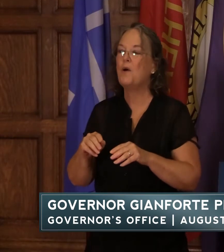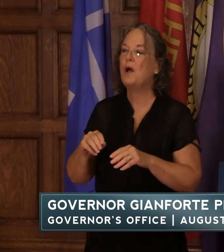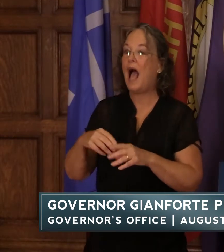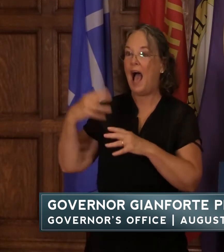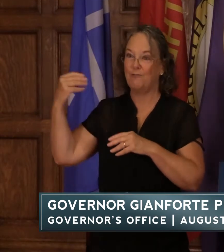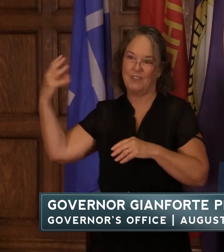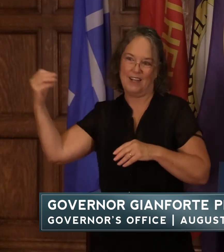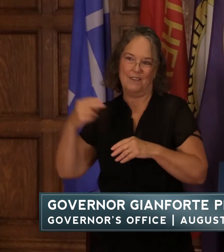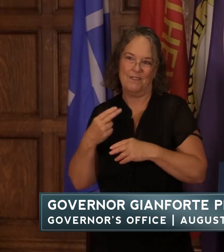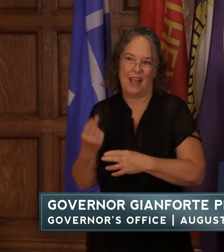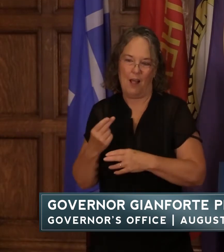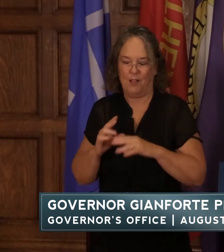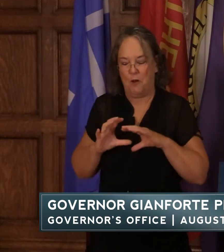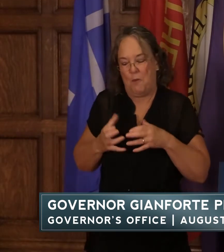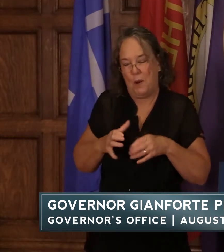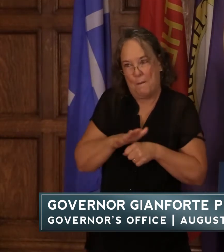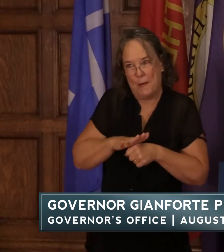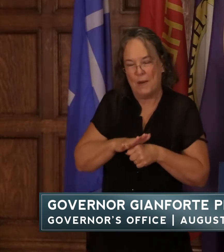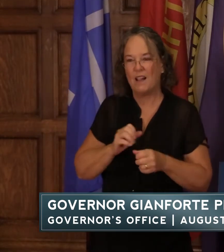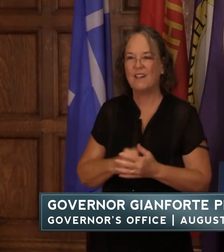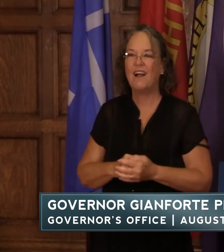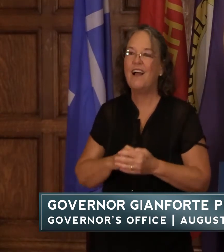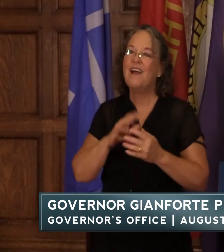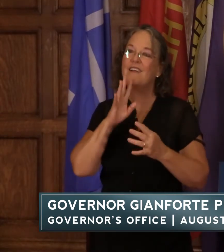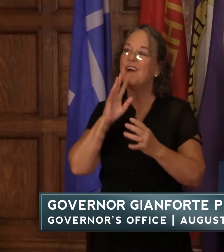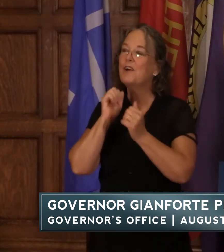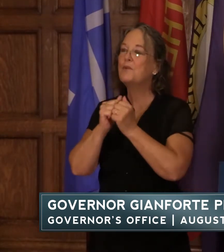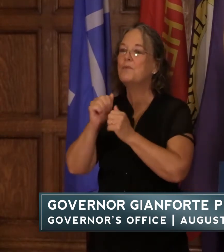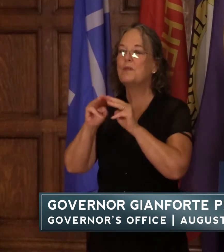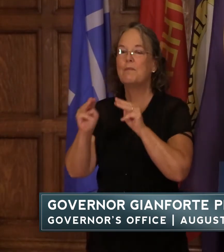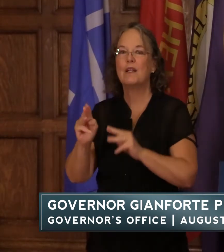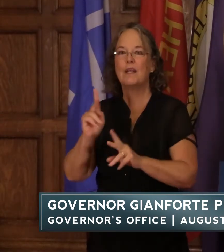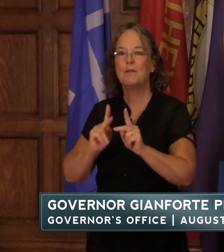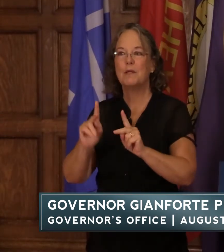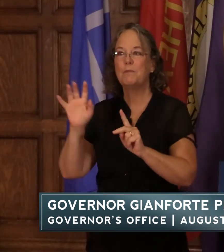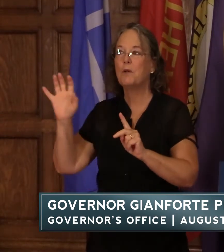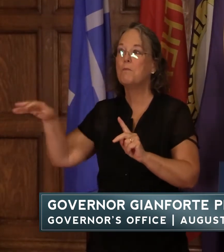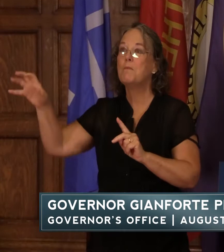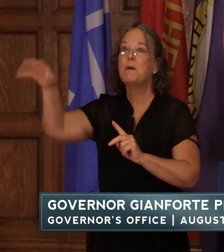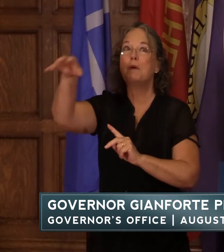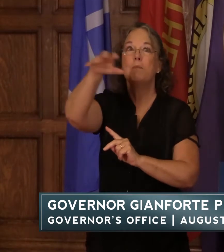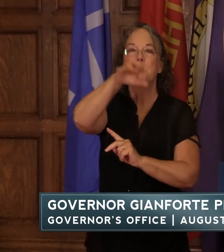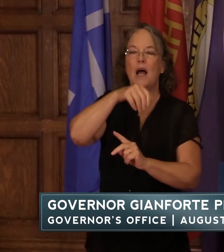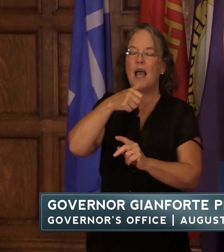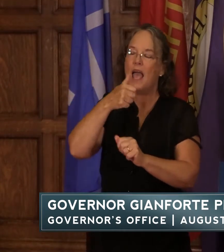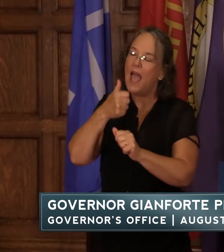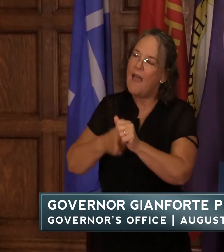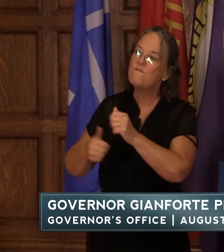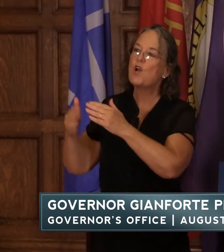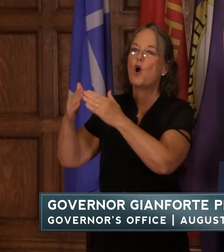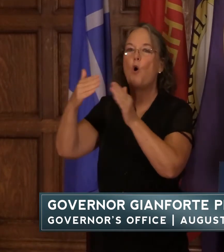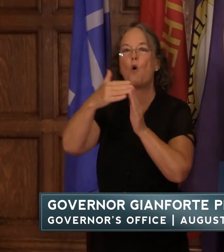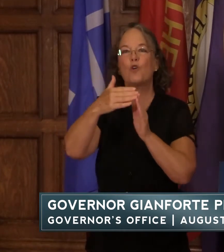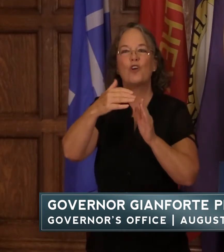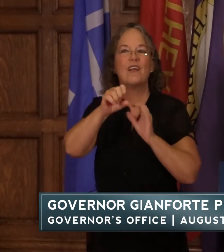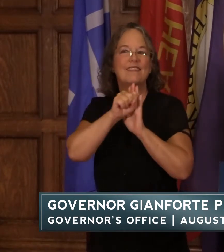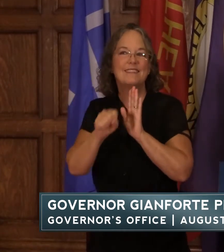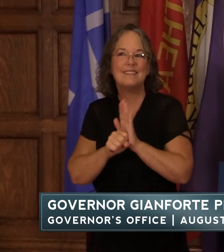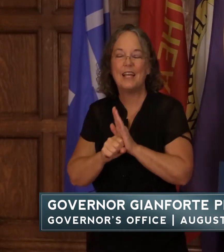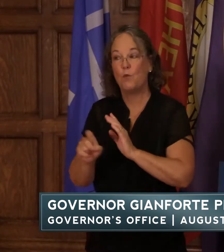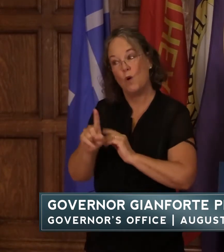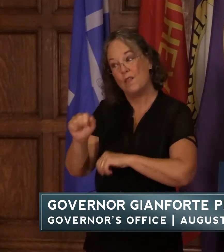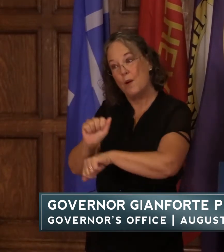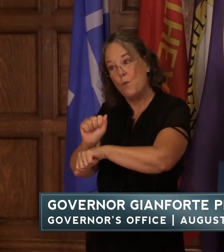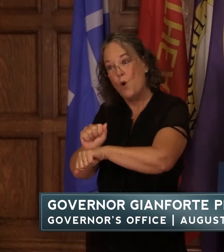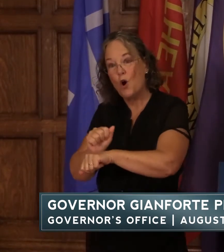hell in a bubble talking with montanans in every corner of our state where they live and work is the best way i